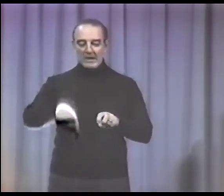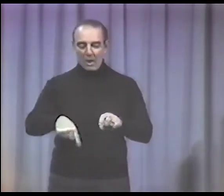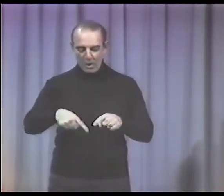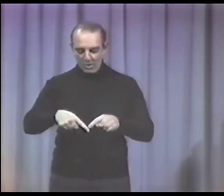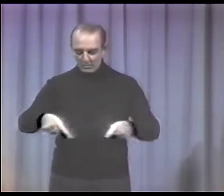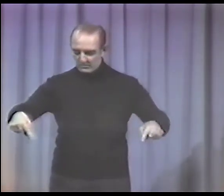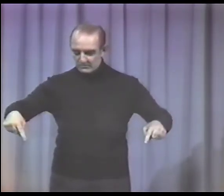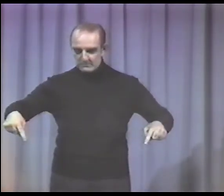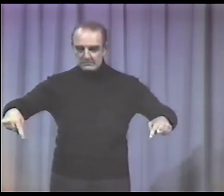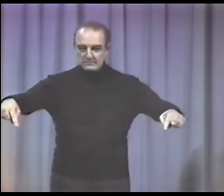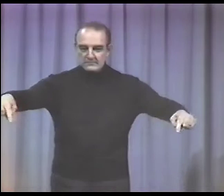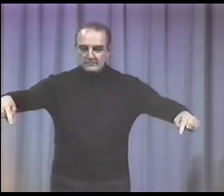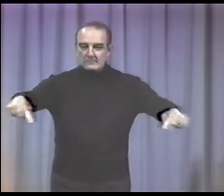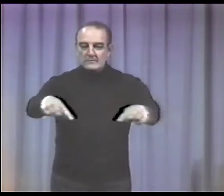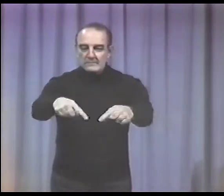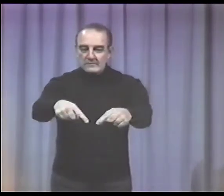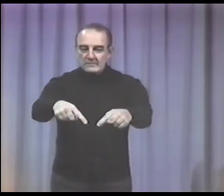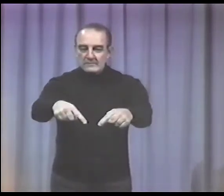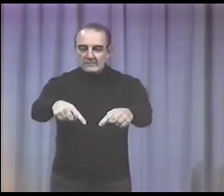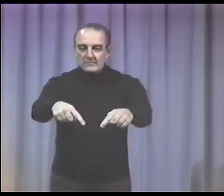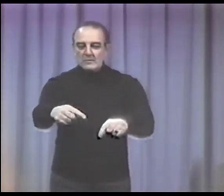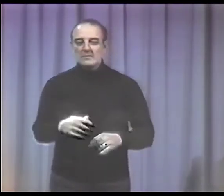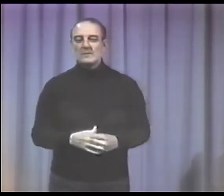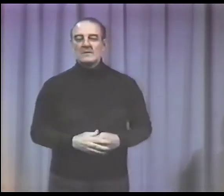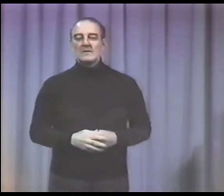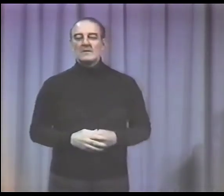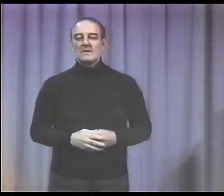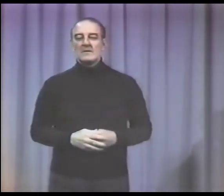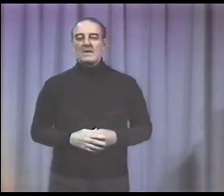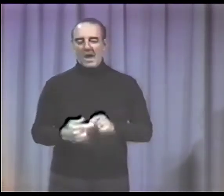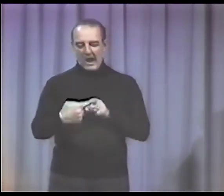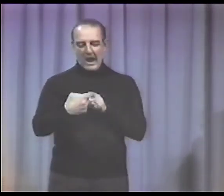And the king would sit high up on the throne.